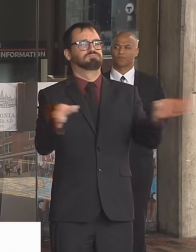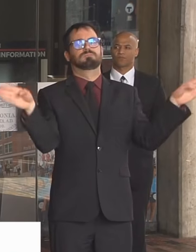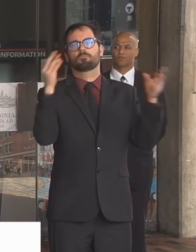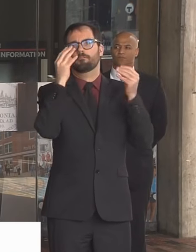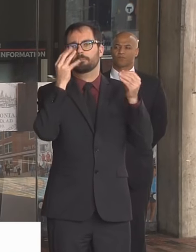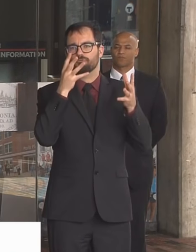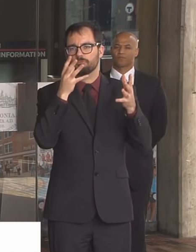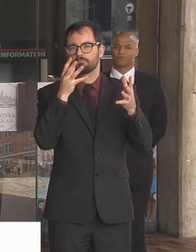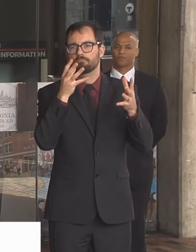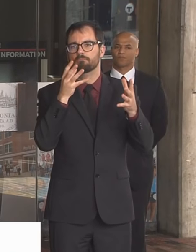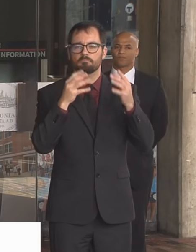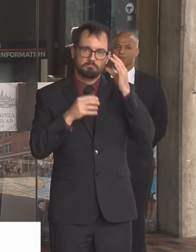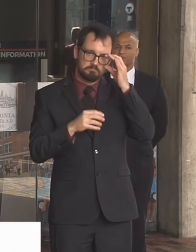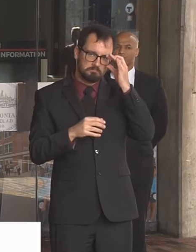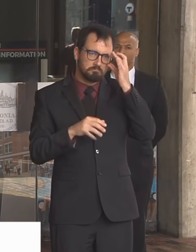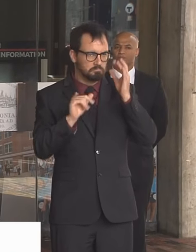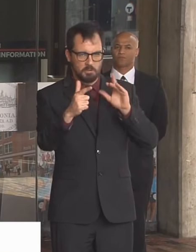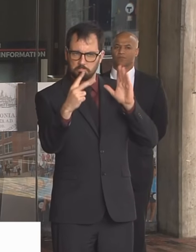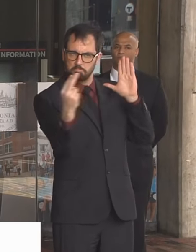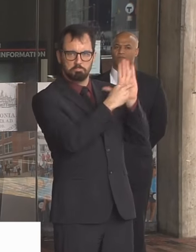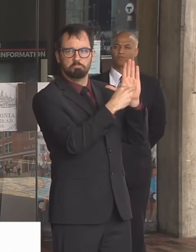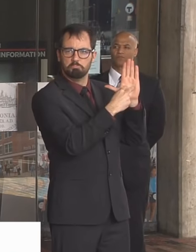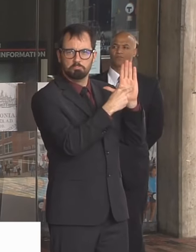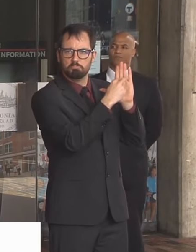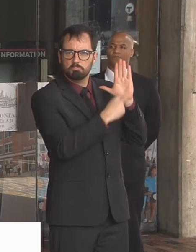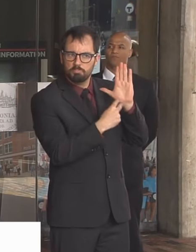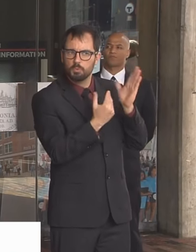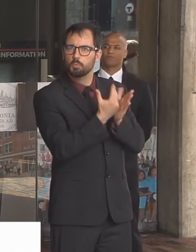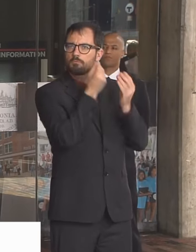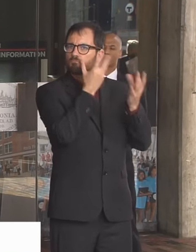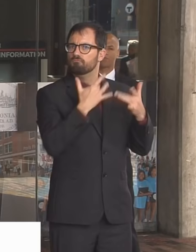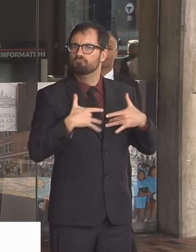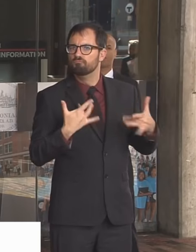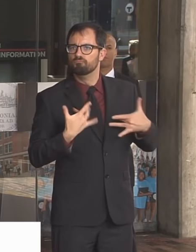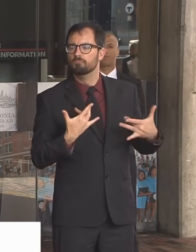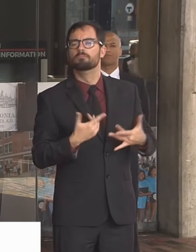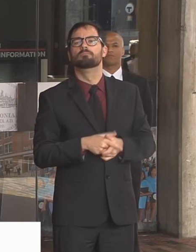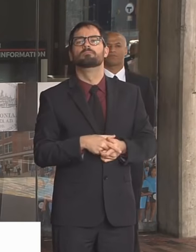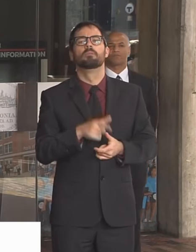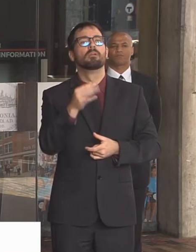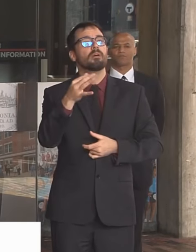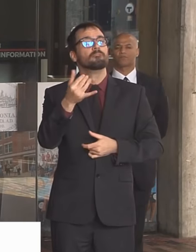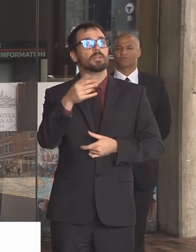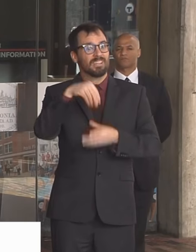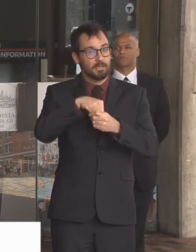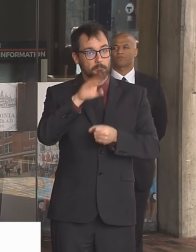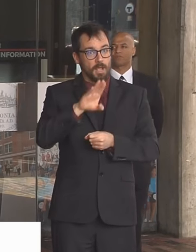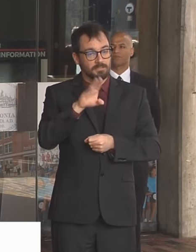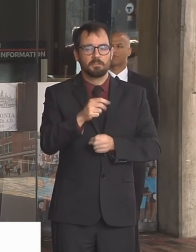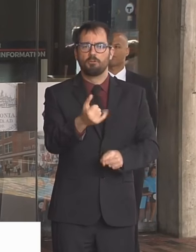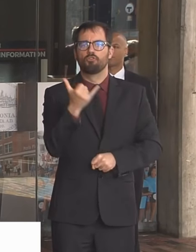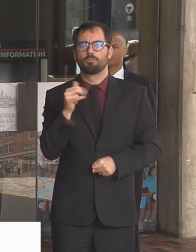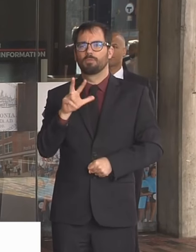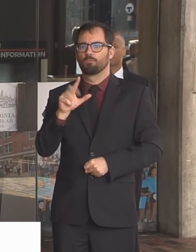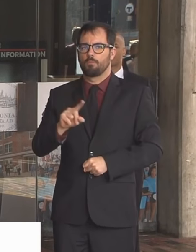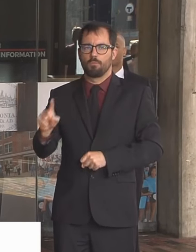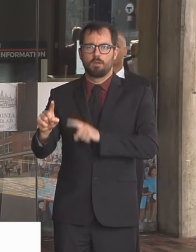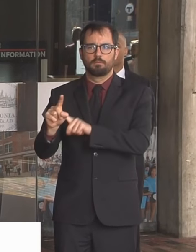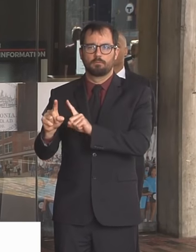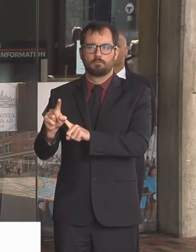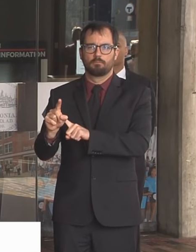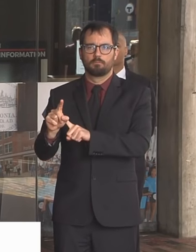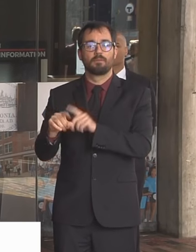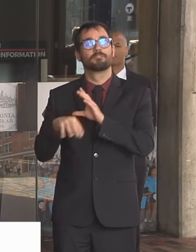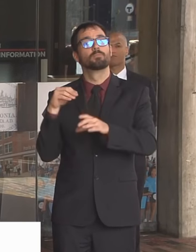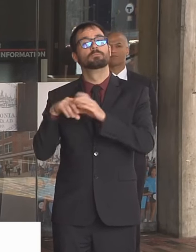if you live in the city of Boston you can call 311 if you're watching and you want to connect outside of Boston the state number is 2-1